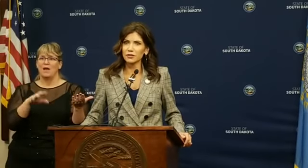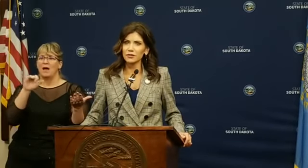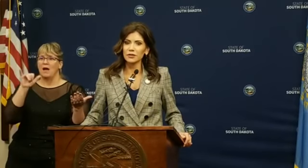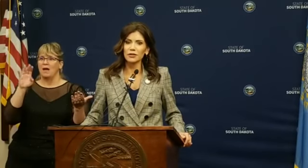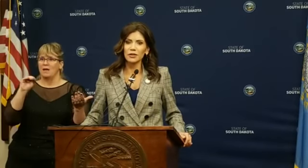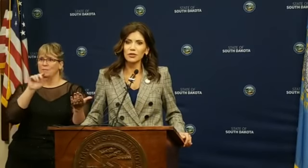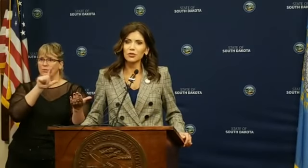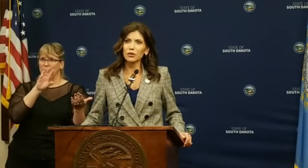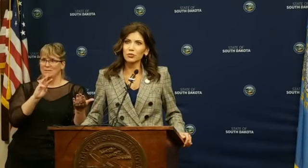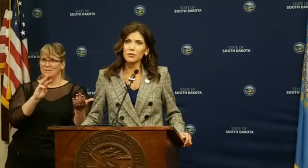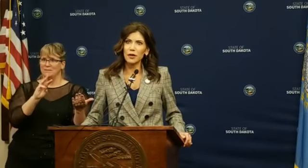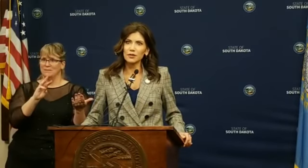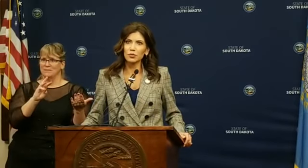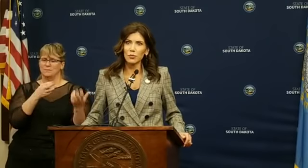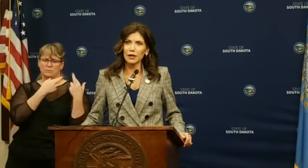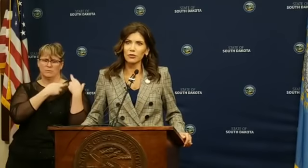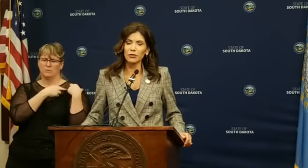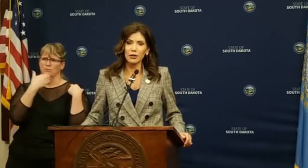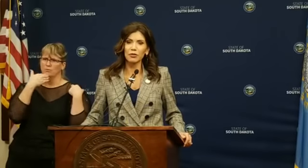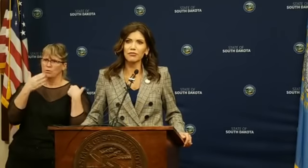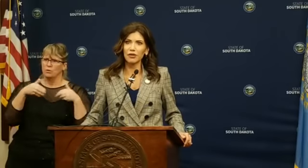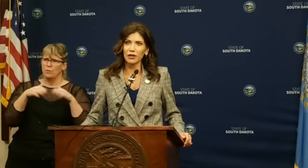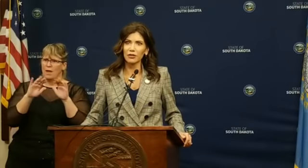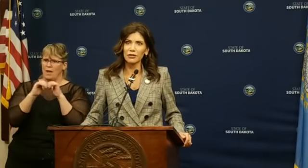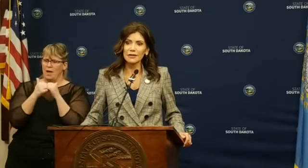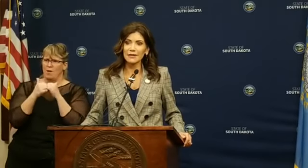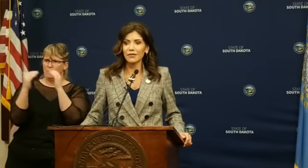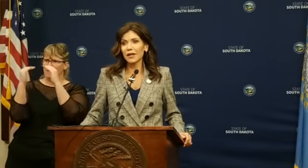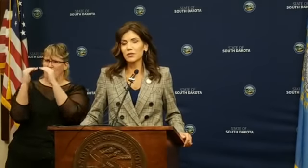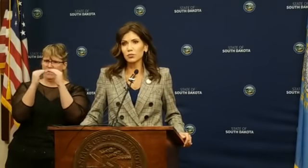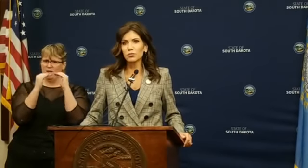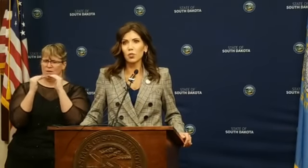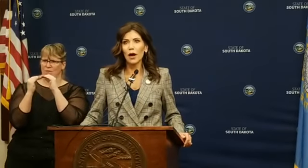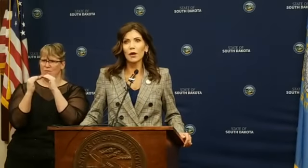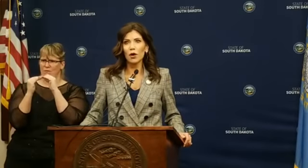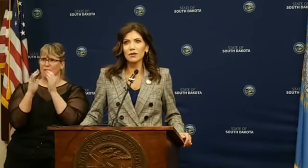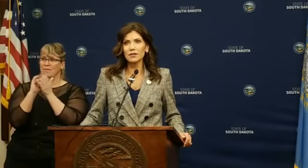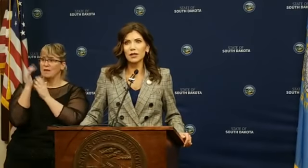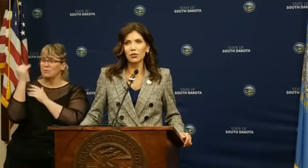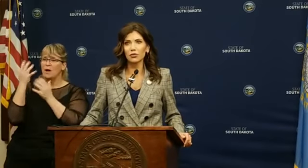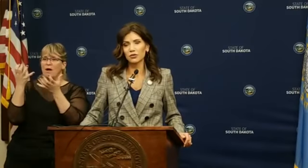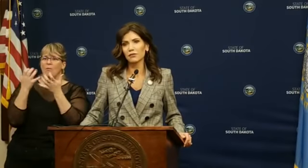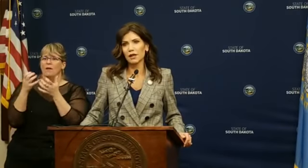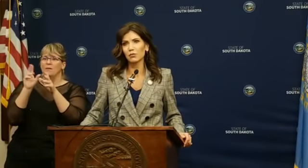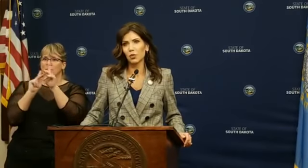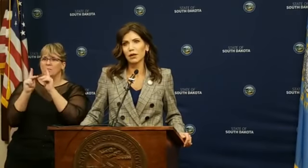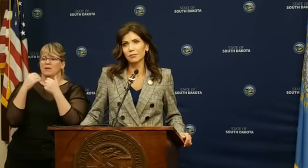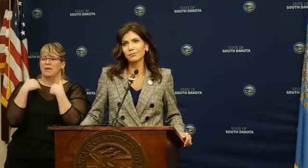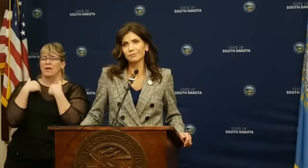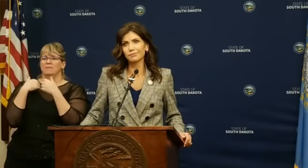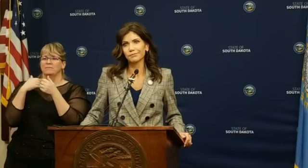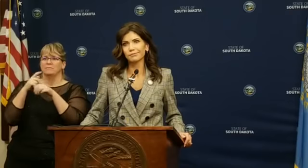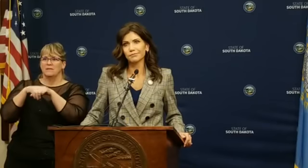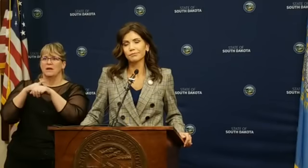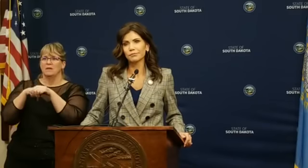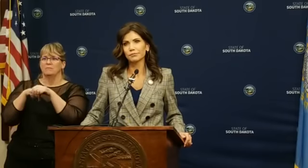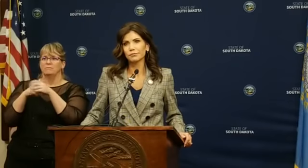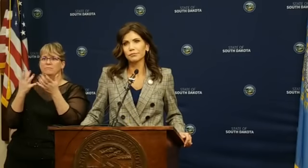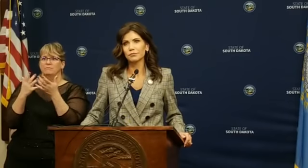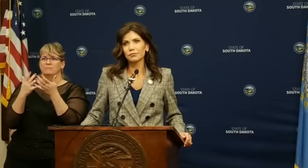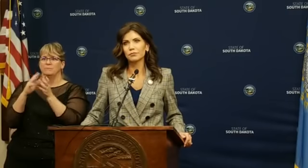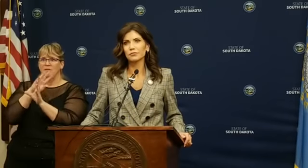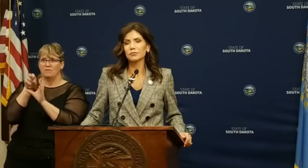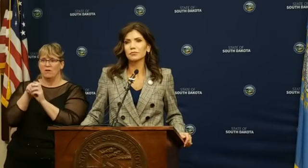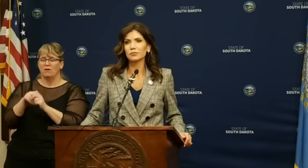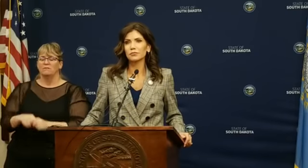-26 and do it in a responsible manner and be fair. And that's why I wanted stakeholders to have time to weigh in. Well,